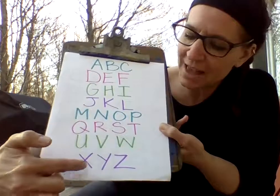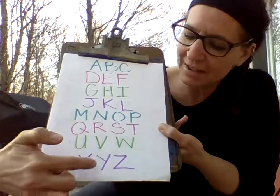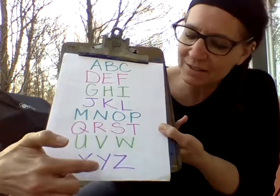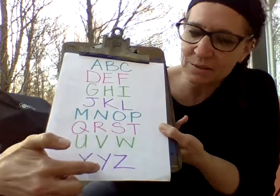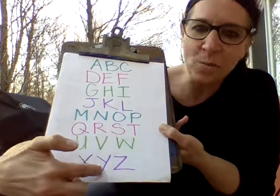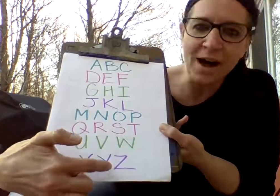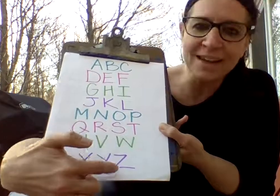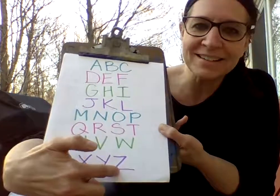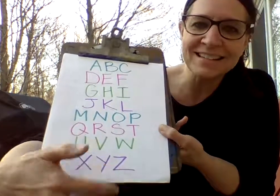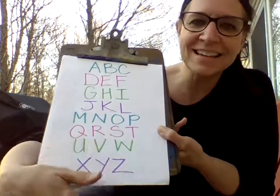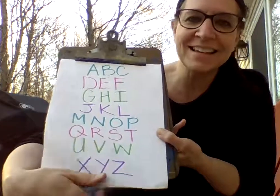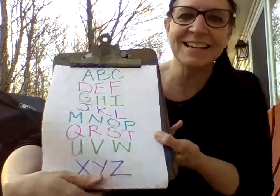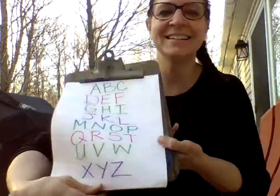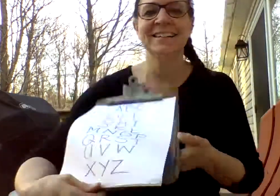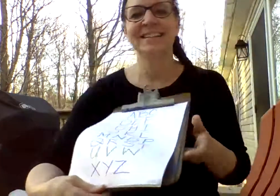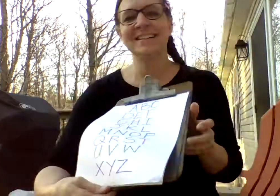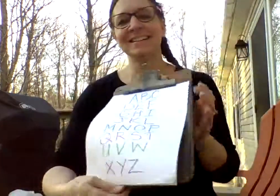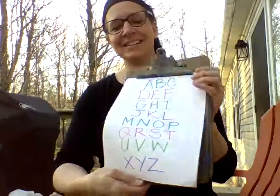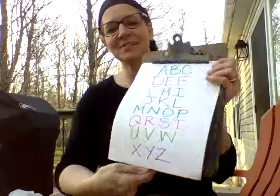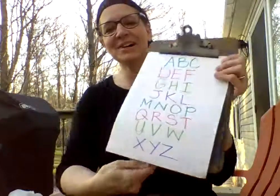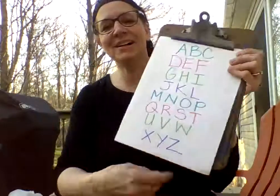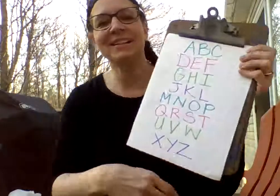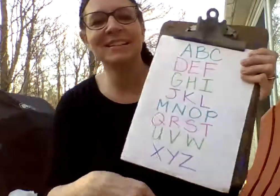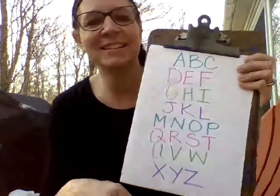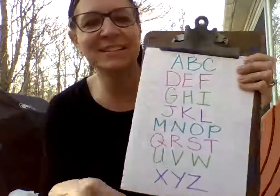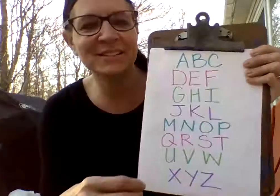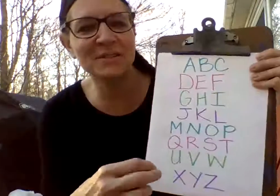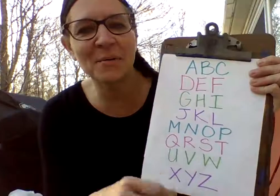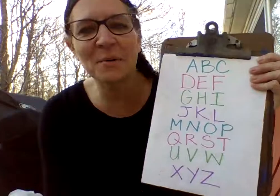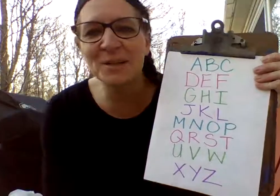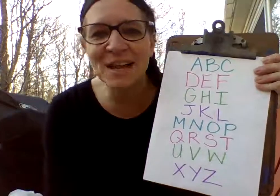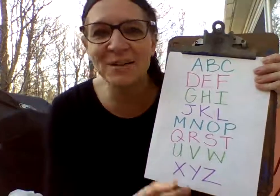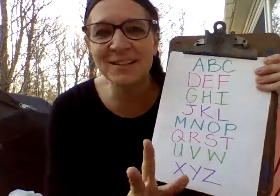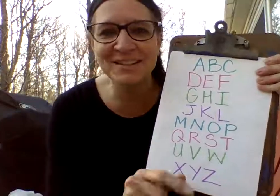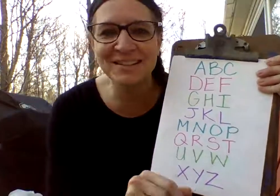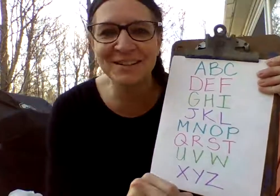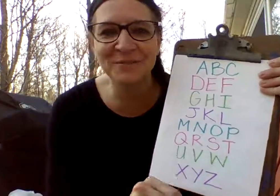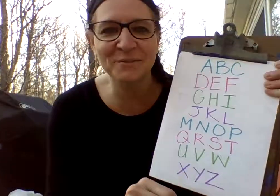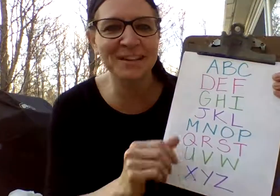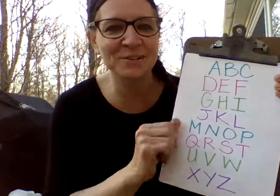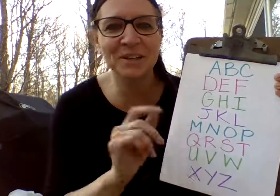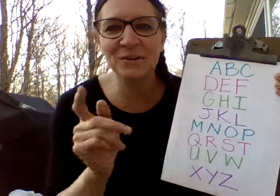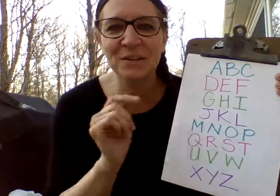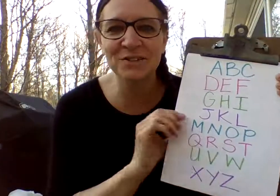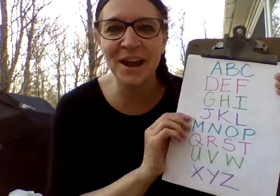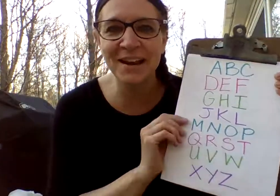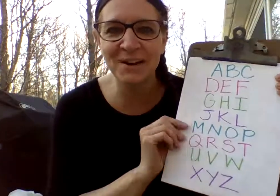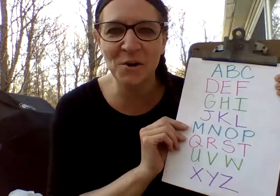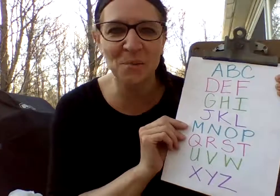X, X, Y, Z. Cool. Do that one more time because it's a different way to do it and you can try it at home.